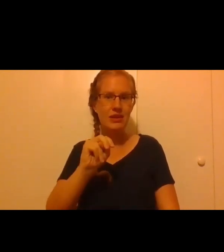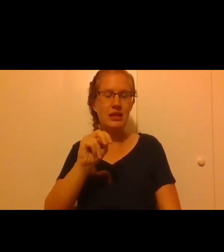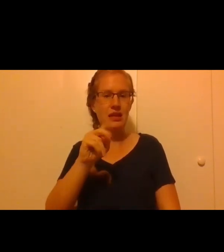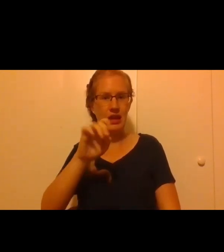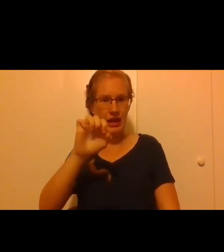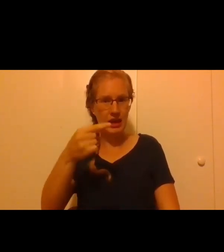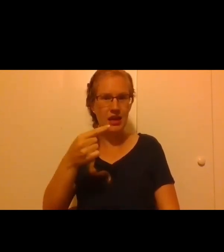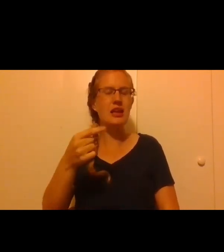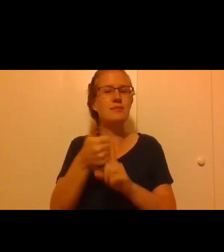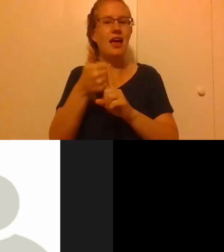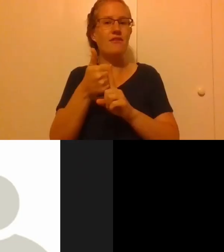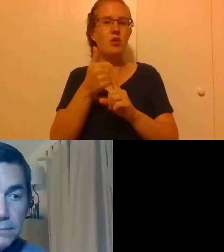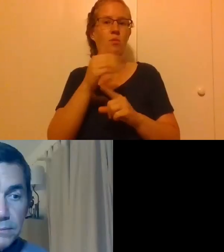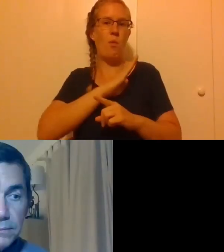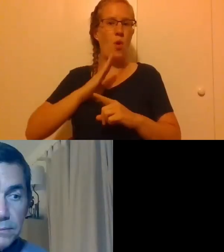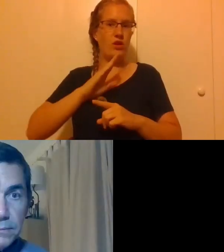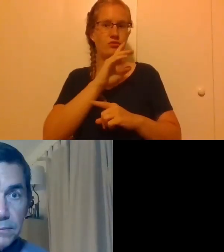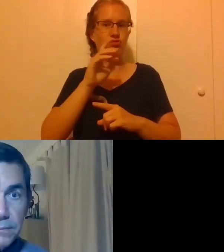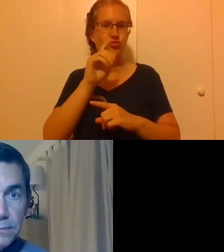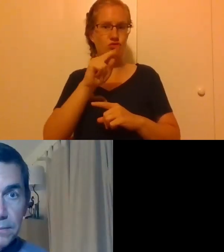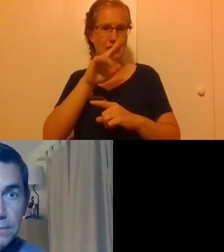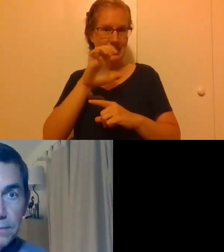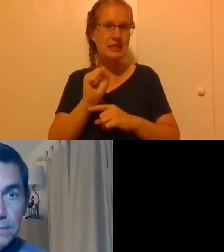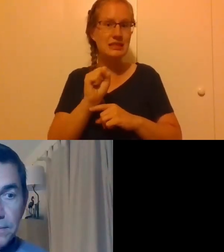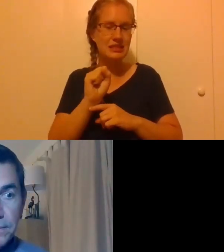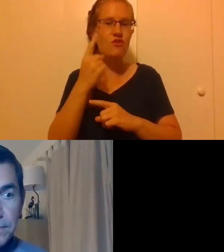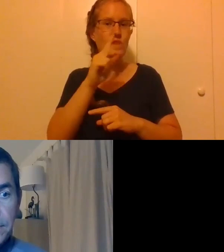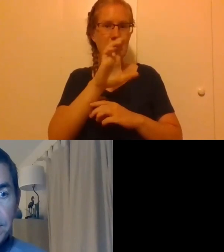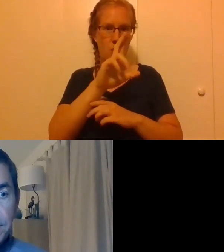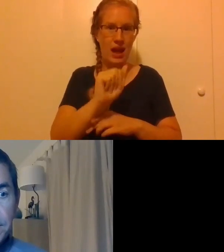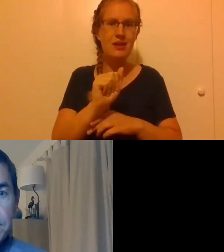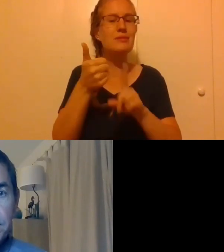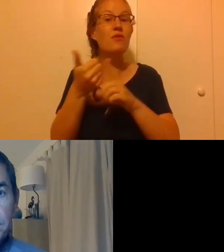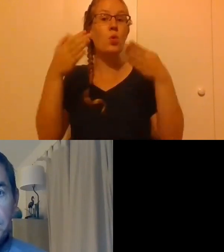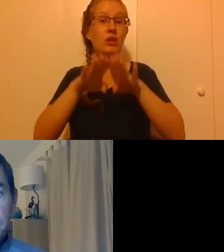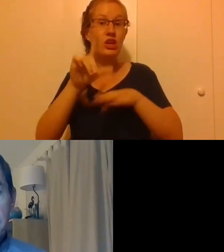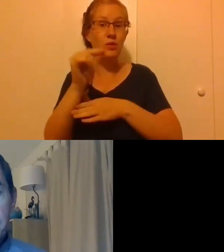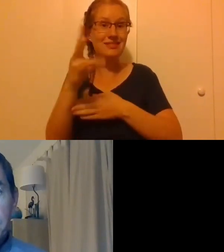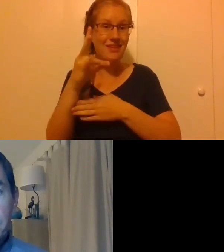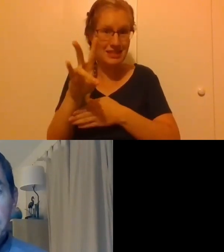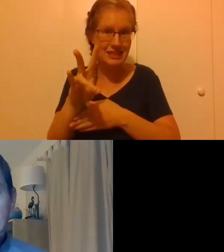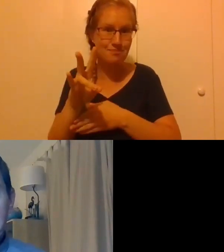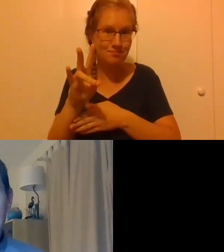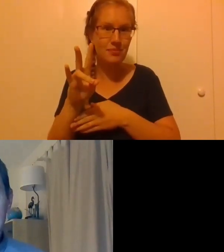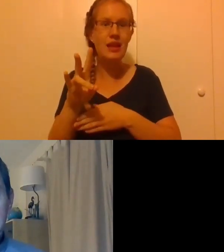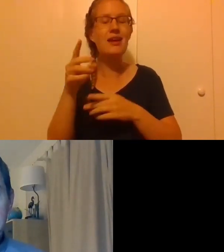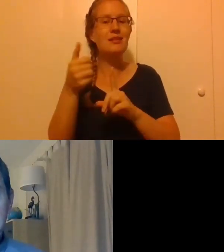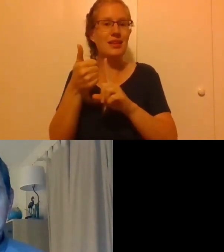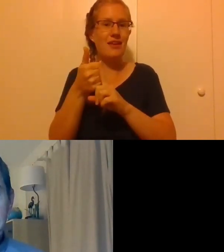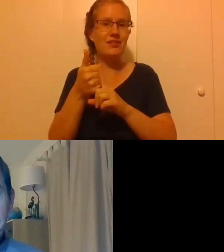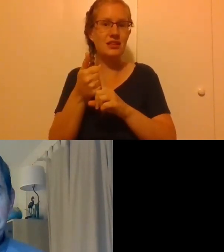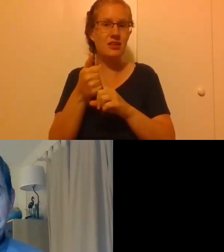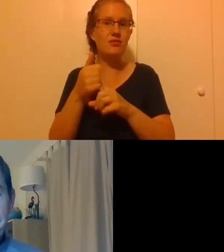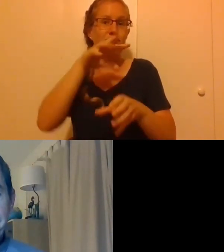of Trustees of the Catholic University of America. Deacon Stephen was ordained in 2017 and he lives in Exeter, New Hampshire. As a member himself of the